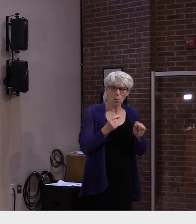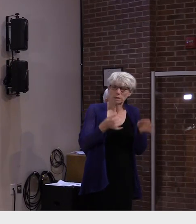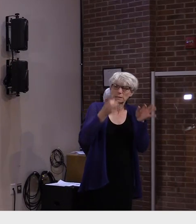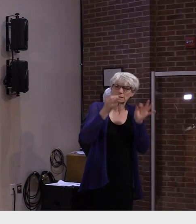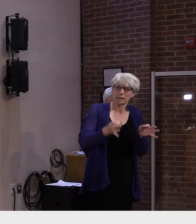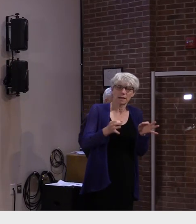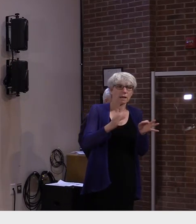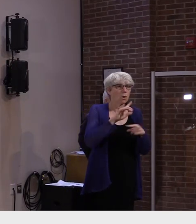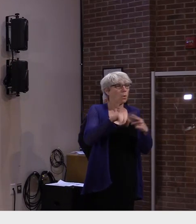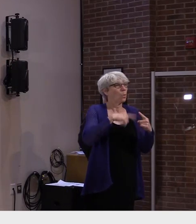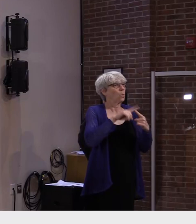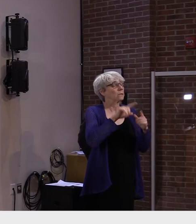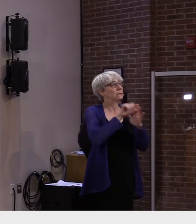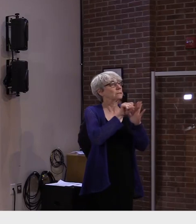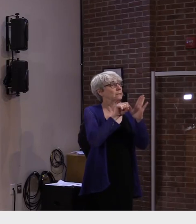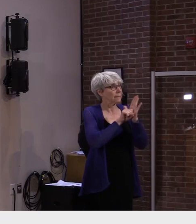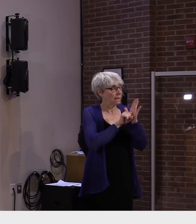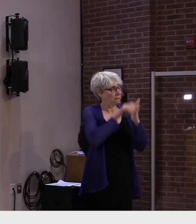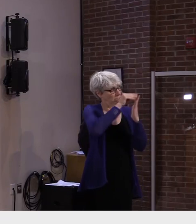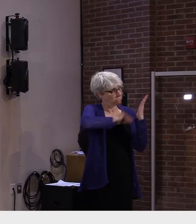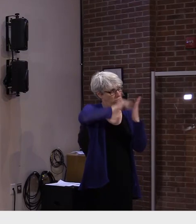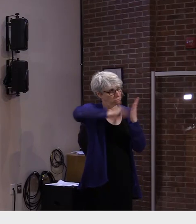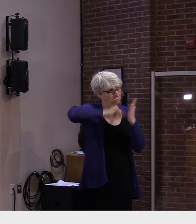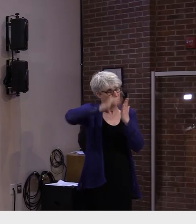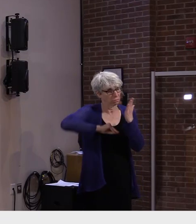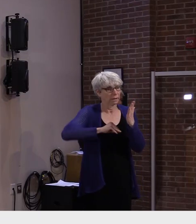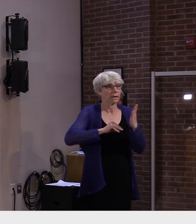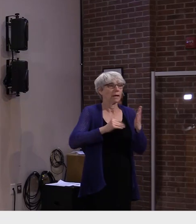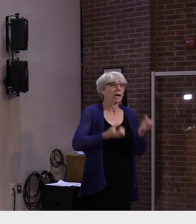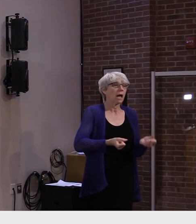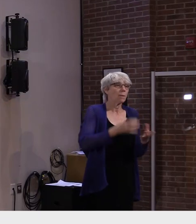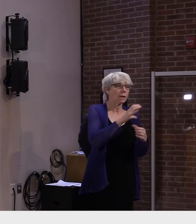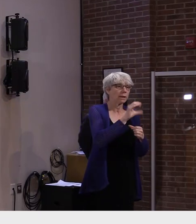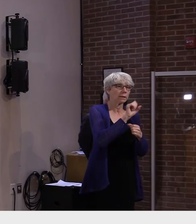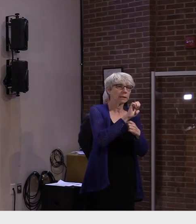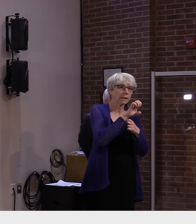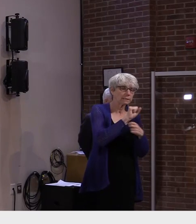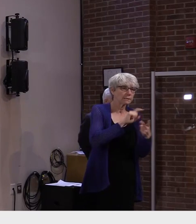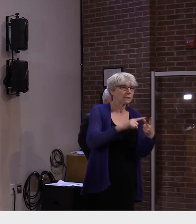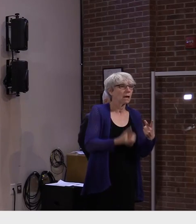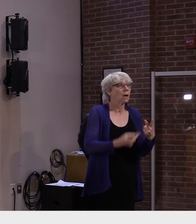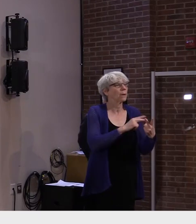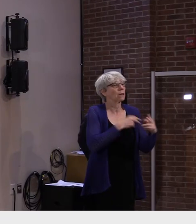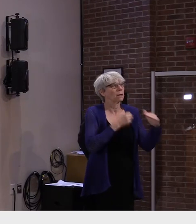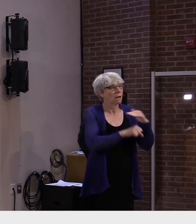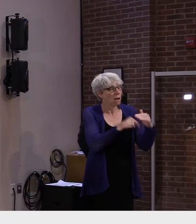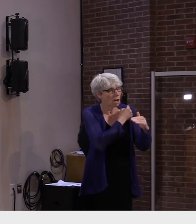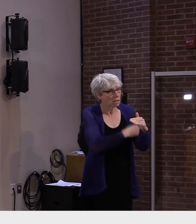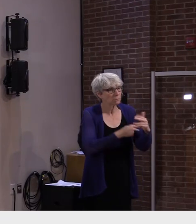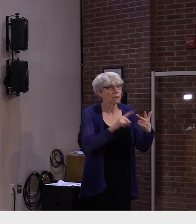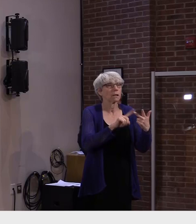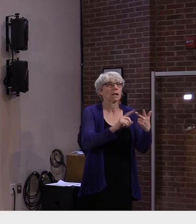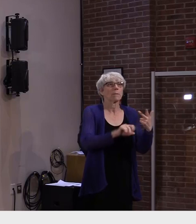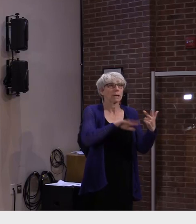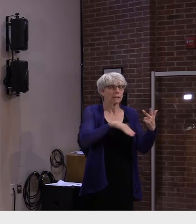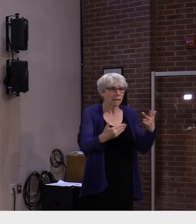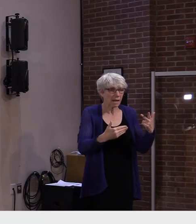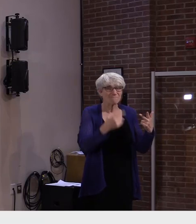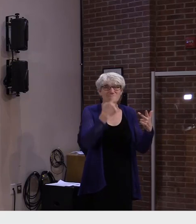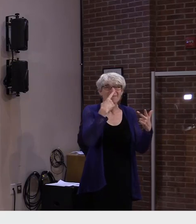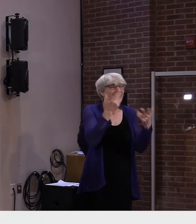cases and hospitalizations and deaths, if we can differentiate between vaccinated versus